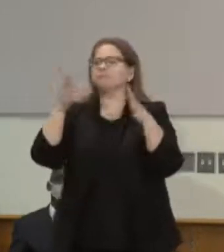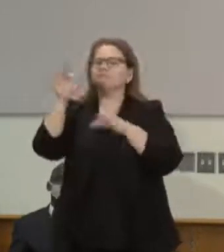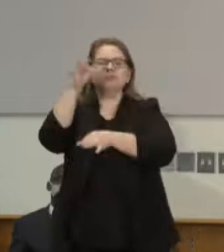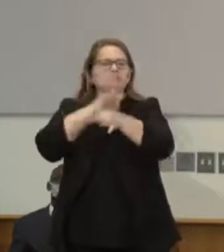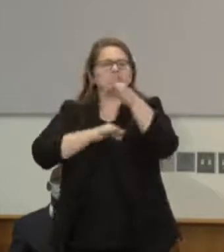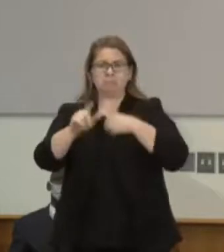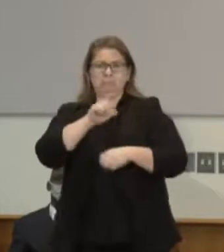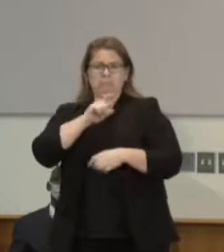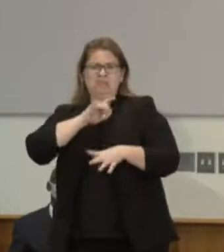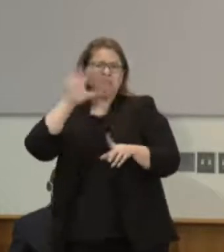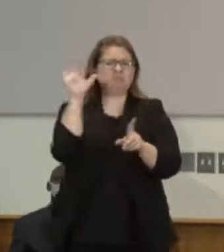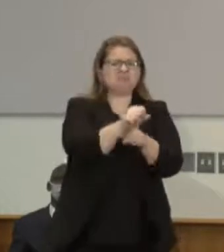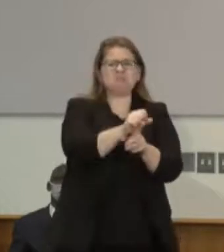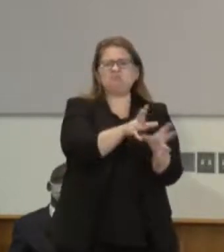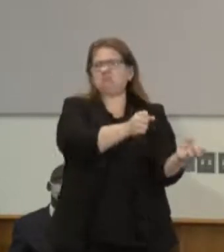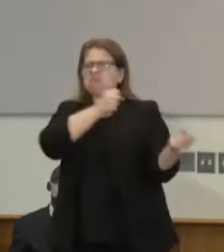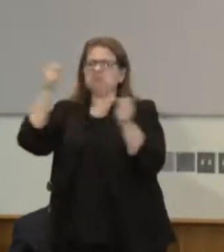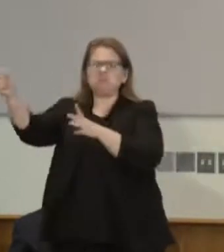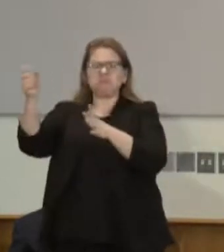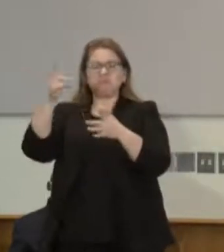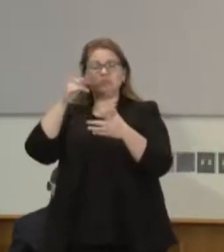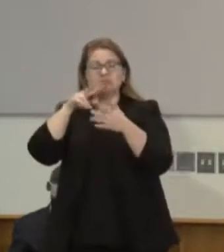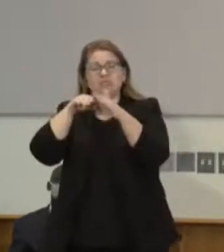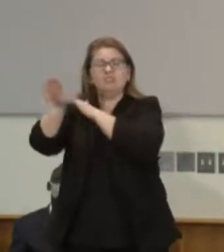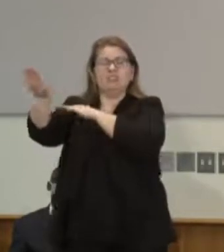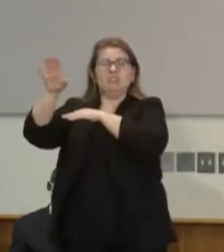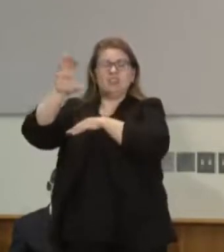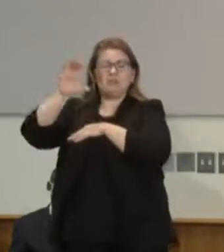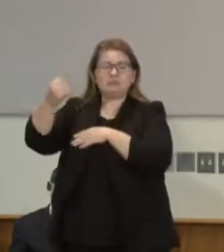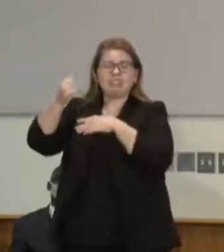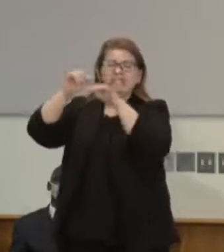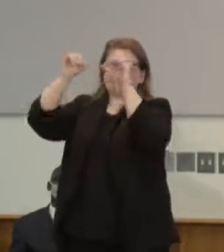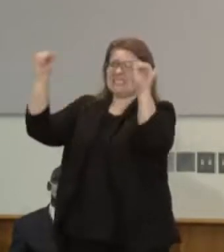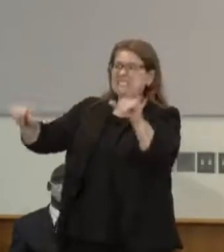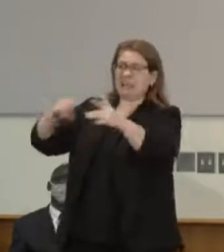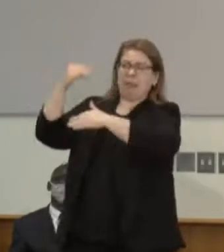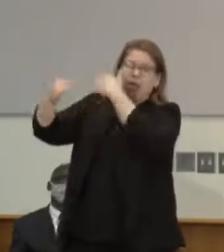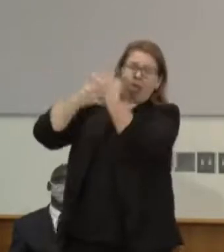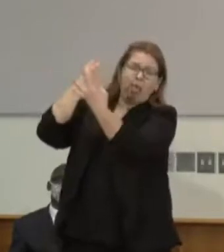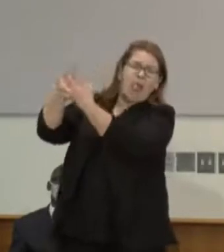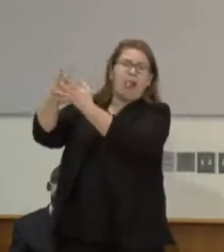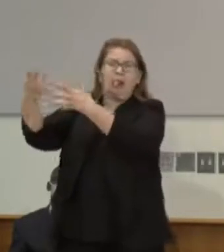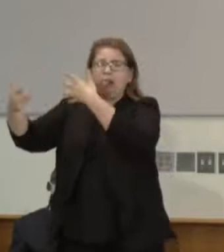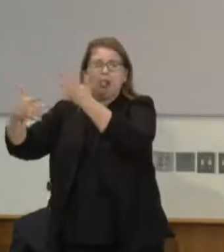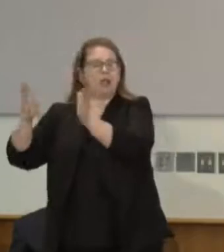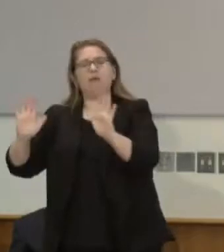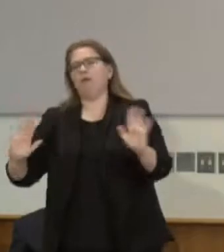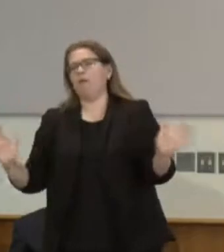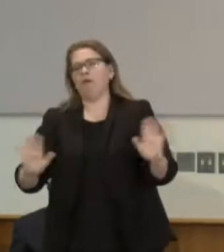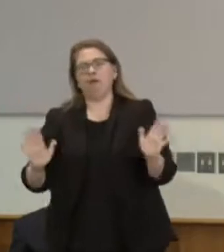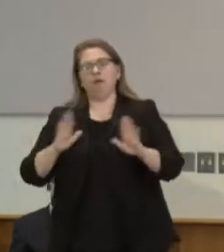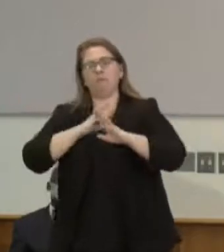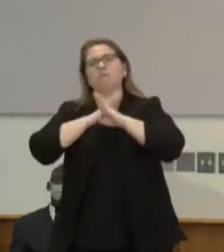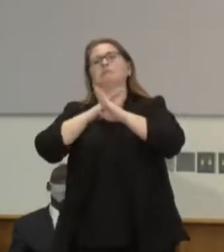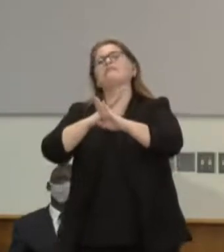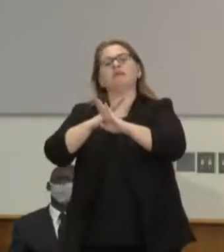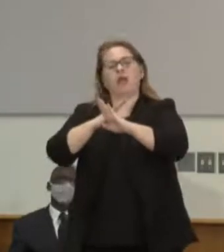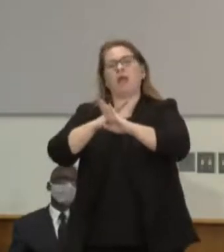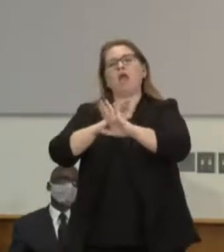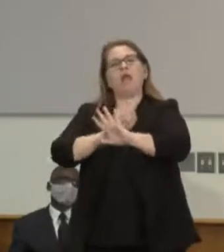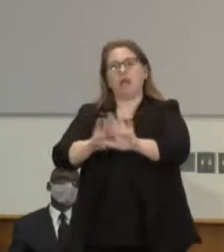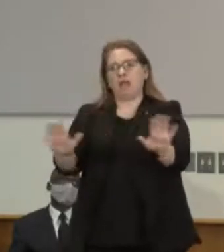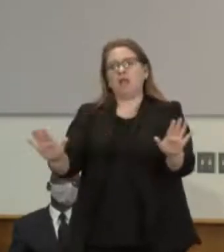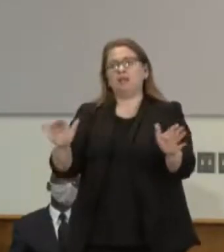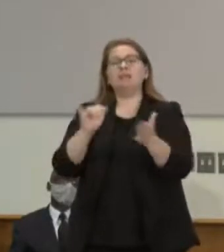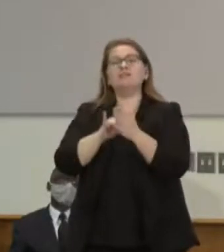system of incarceration, bad attitudes, and all the things that happens when police show up. And so that's what we're talking about. We're talking